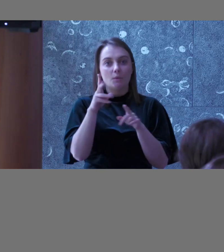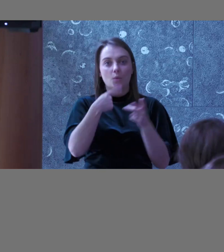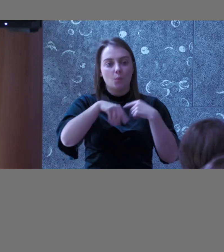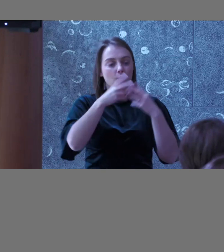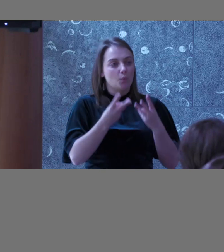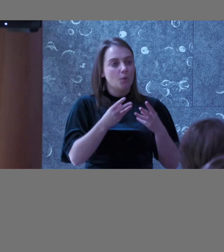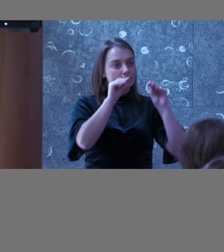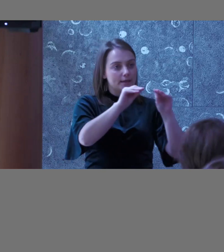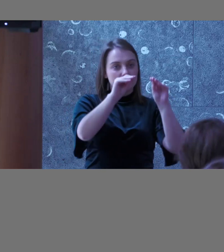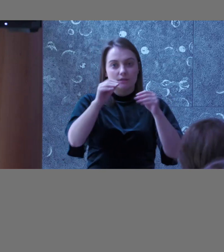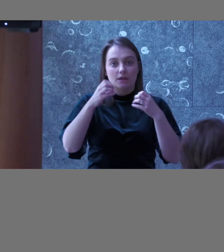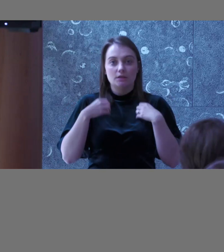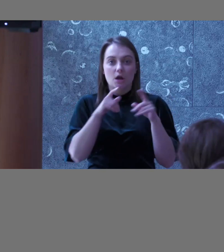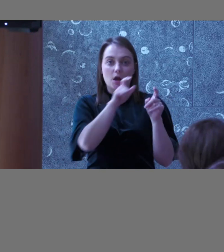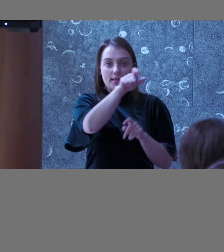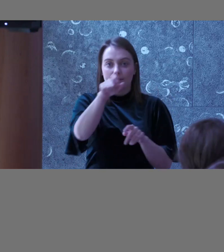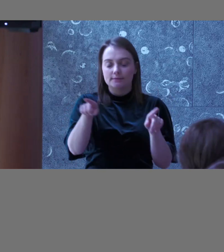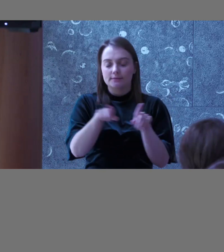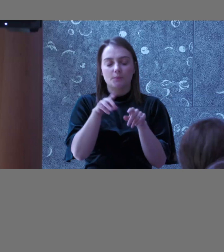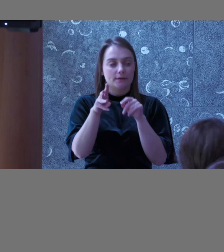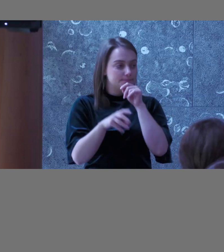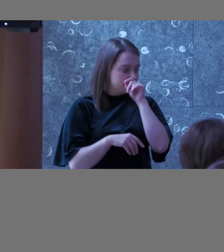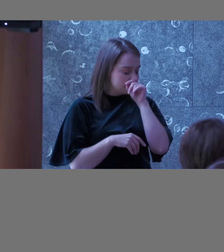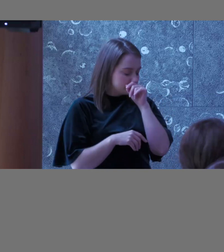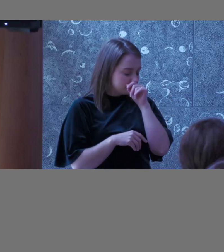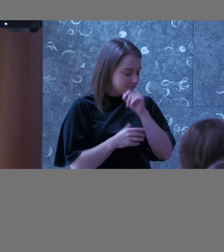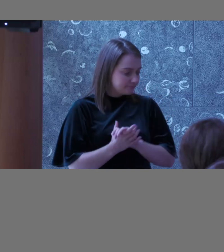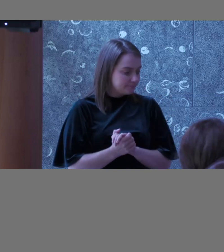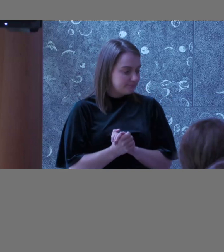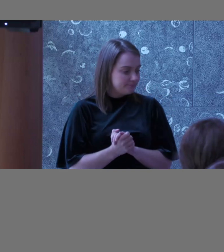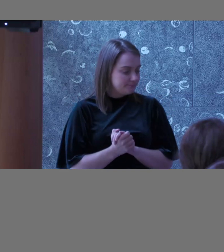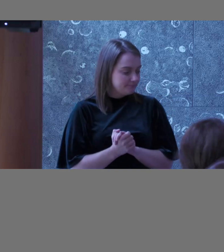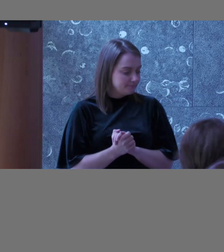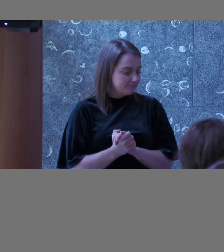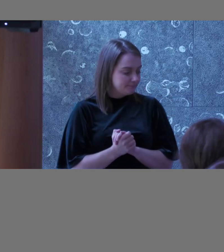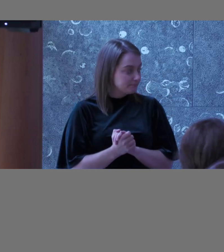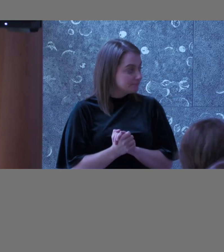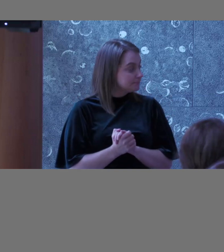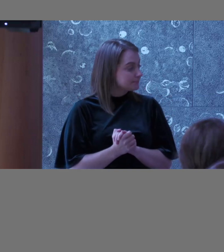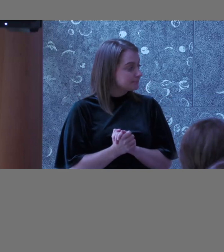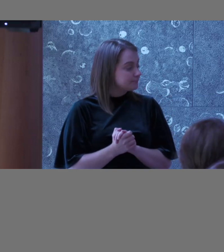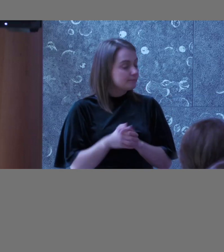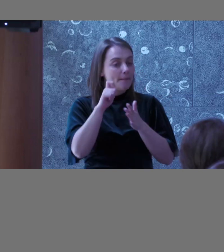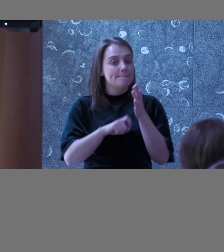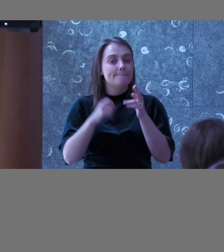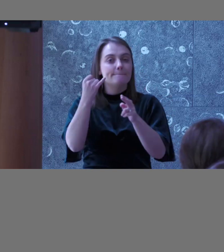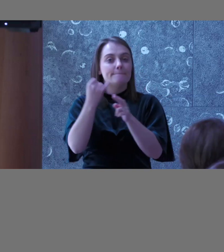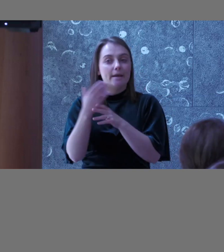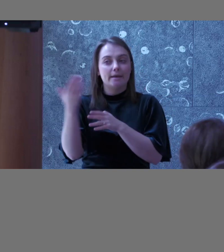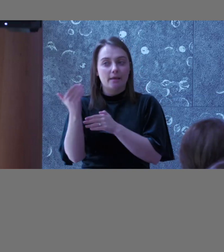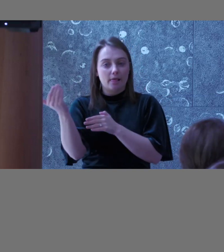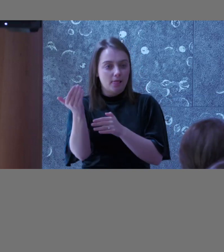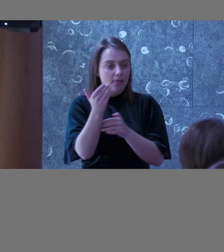clients in the same way. But, like, buy-in, like you said, it boils down to a few things, I think. I think we've talked again